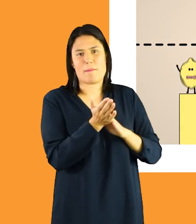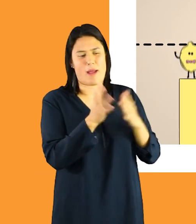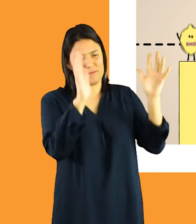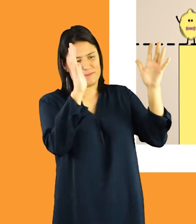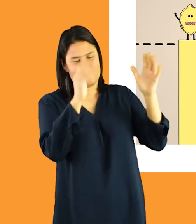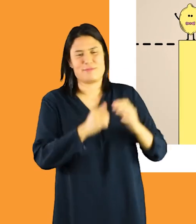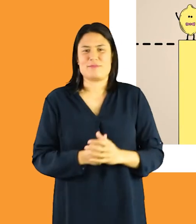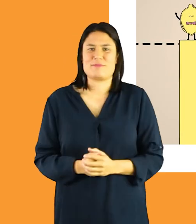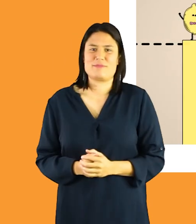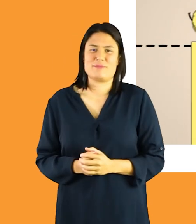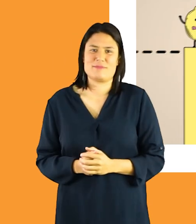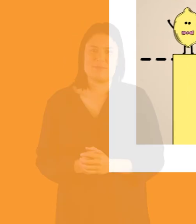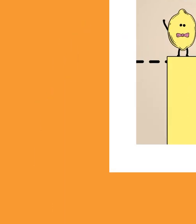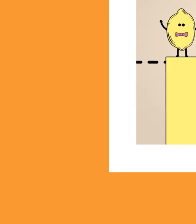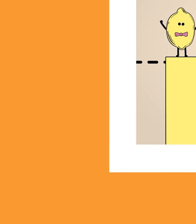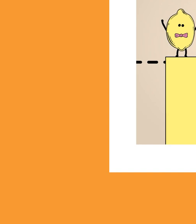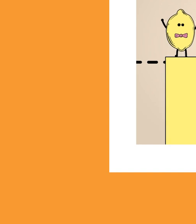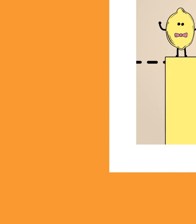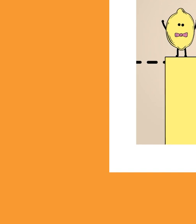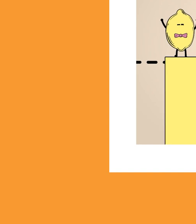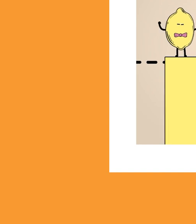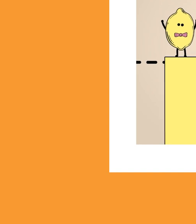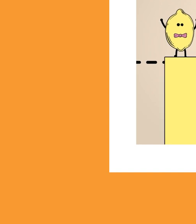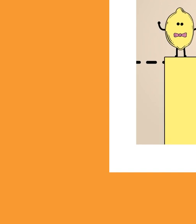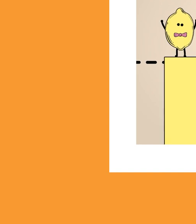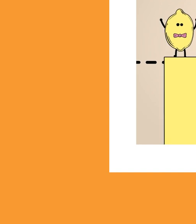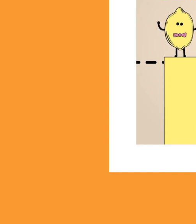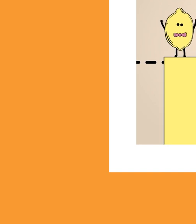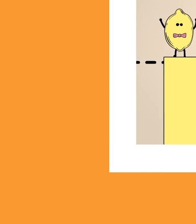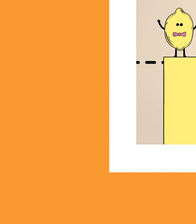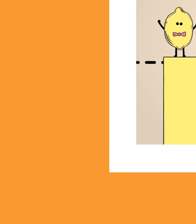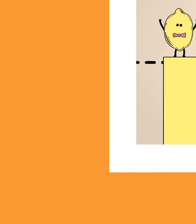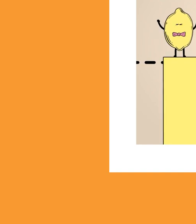This happens until six candidates are elected for the Westward. won't.